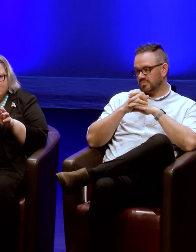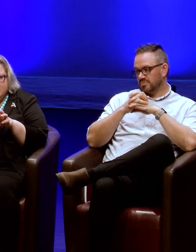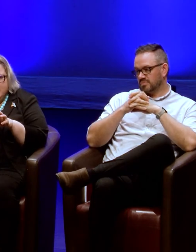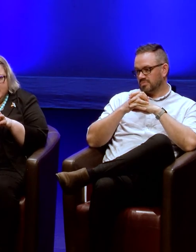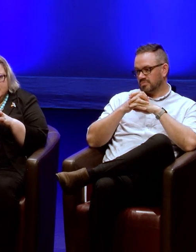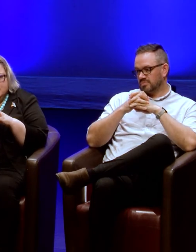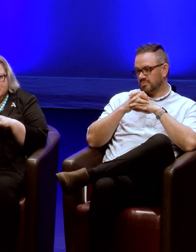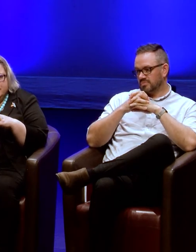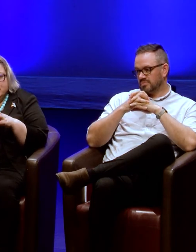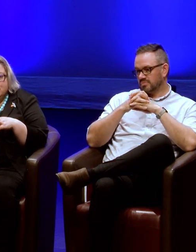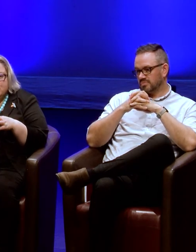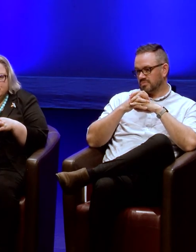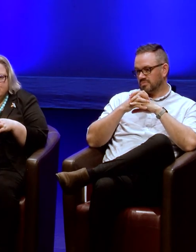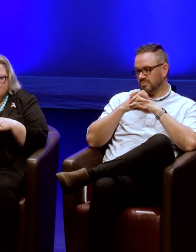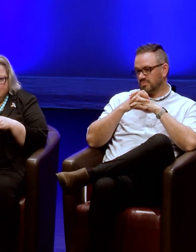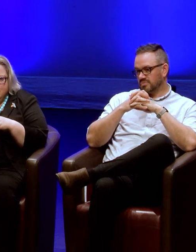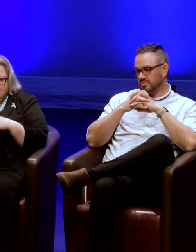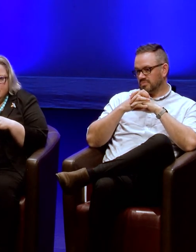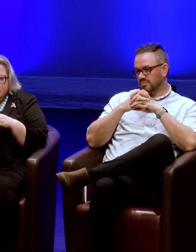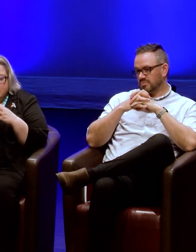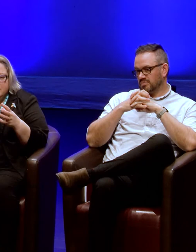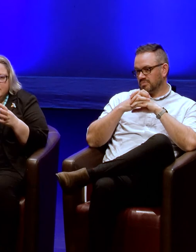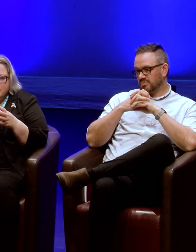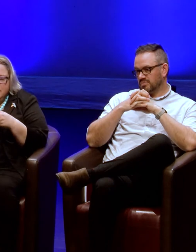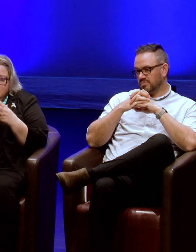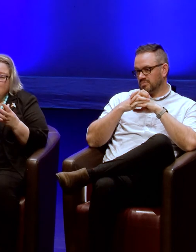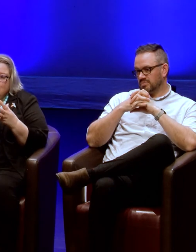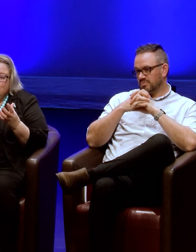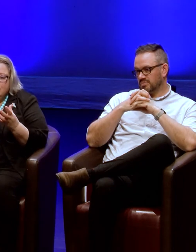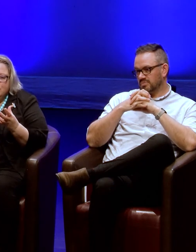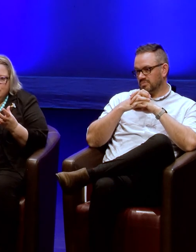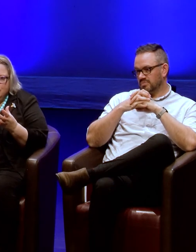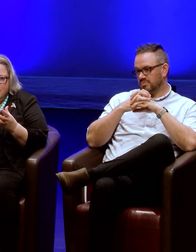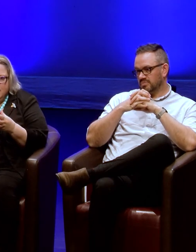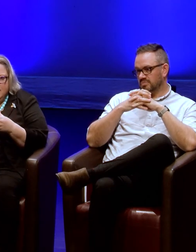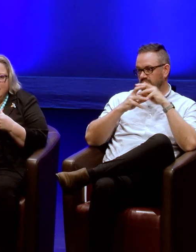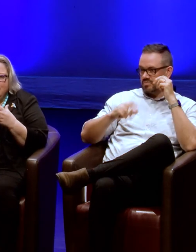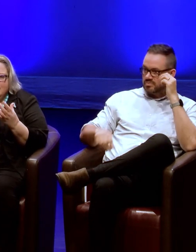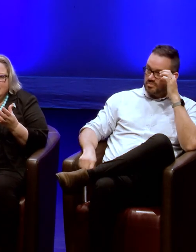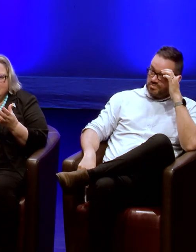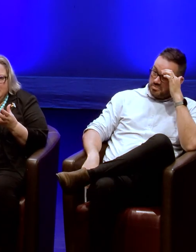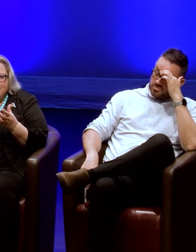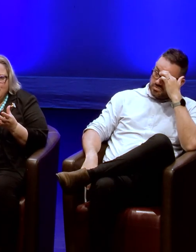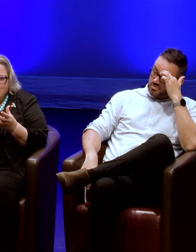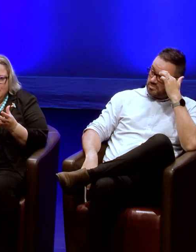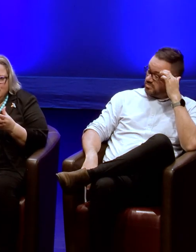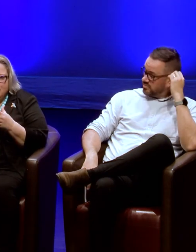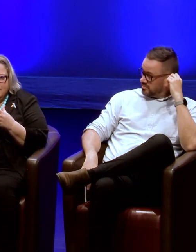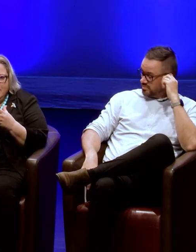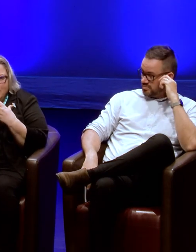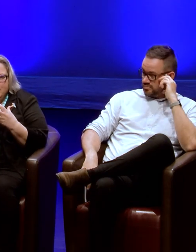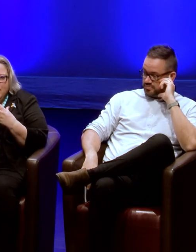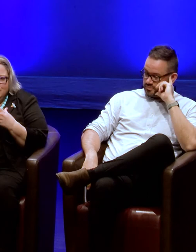even before that about, you know, this construction of what sharing means. Cause it is, and the whole research is about how the platform